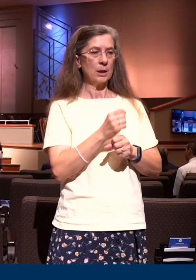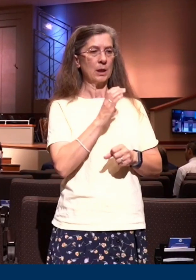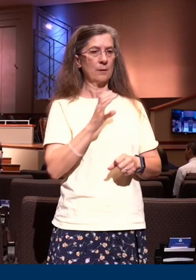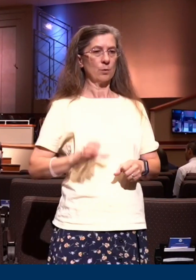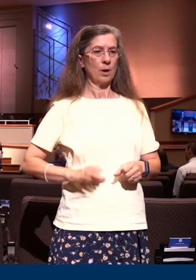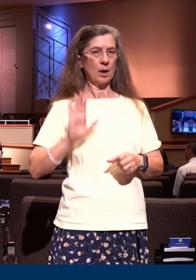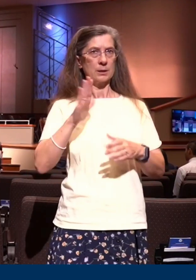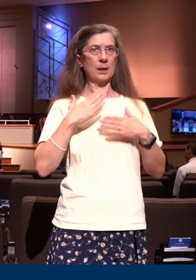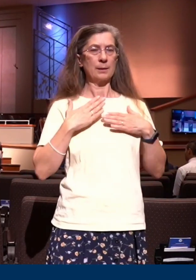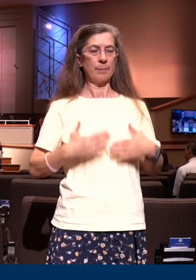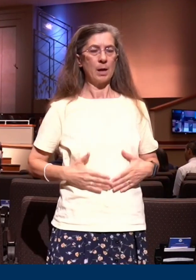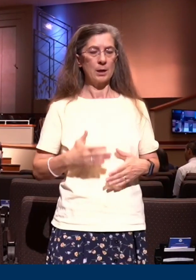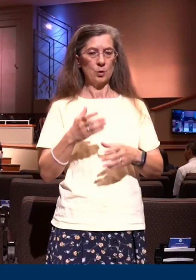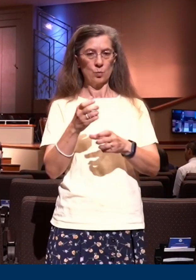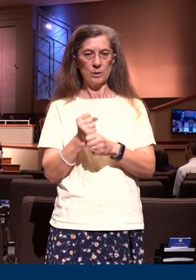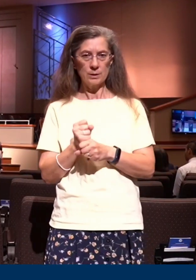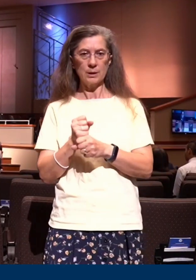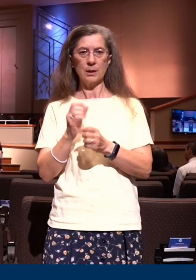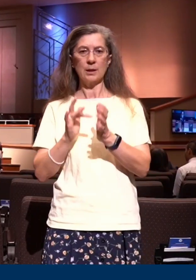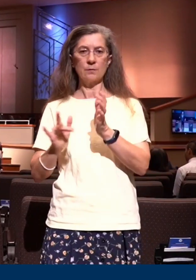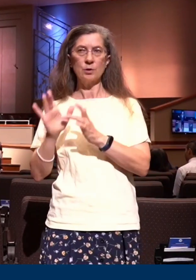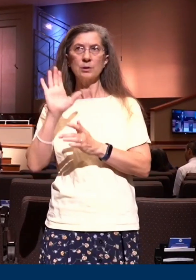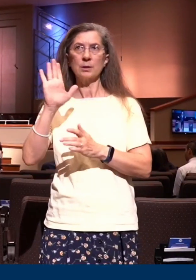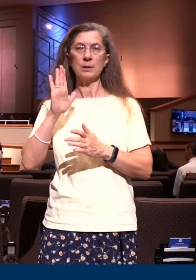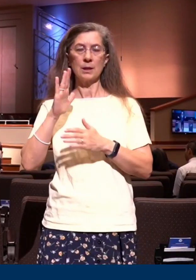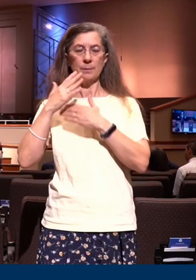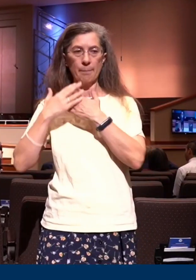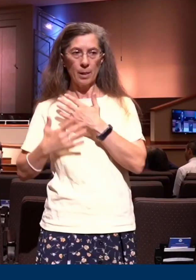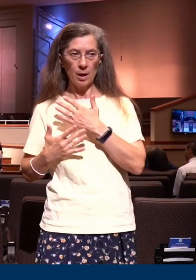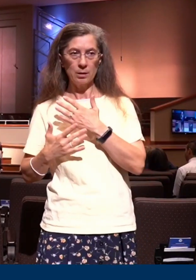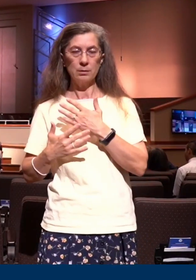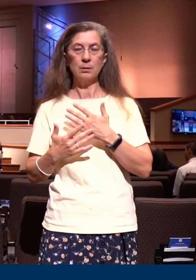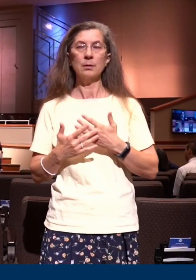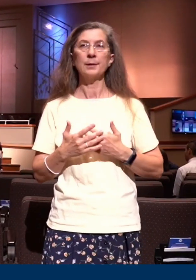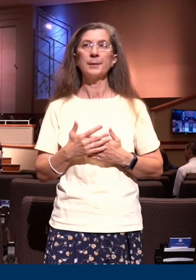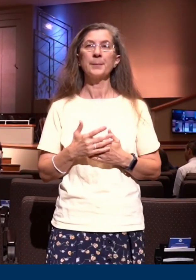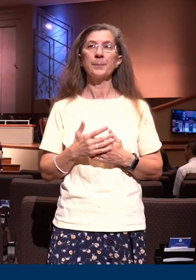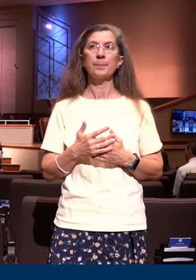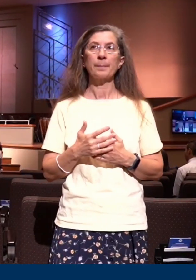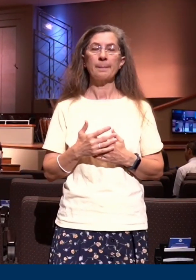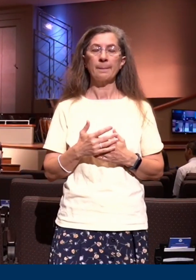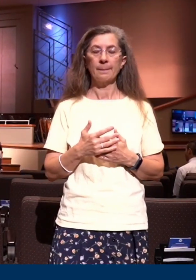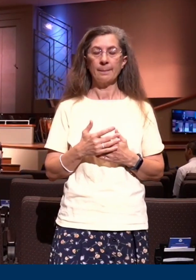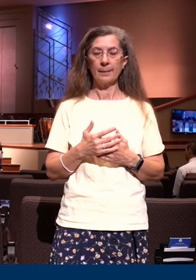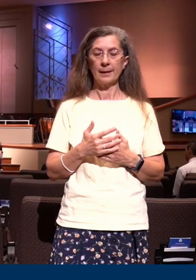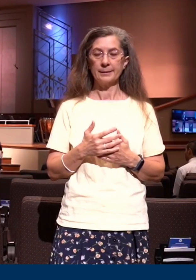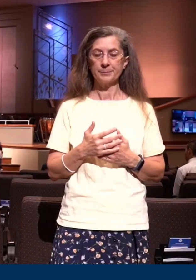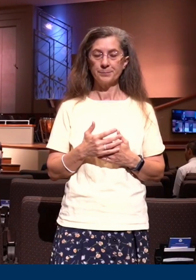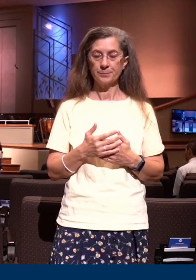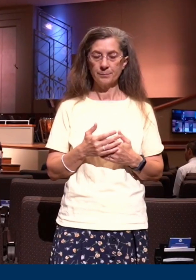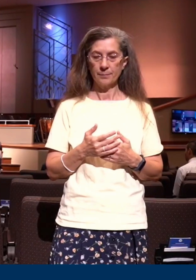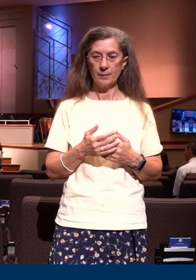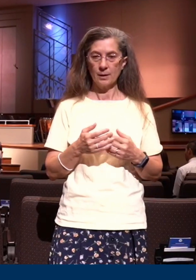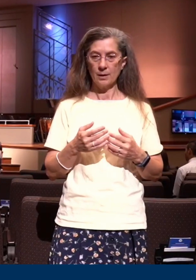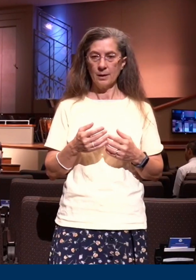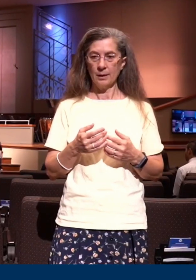receive the blood of Christ and we know as we study the scriptures that at the Lord's table we are